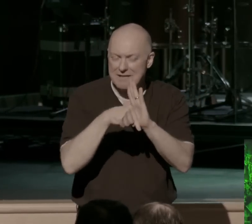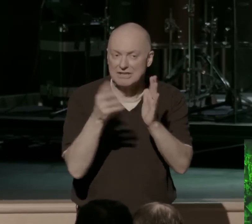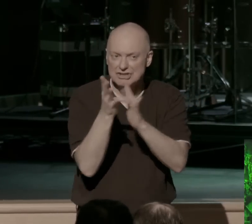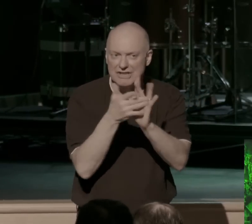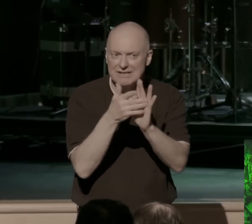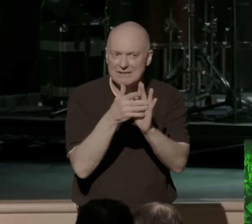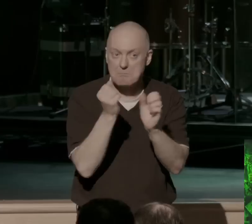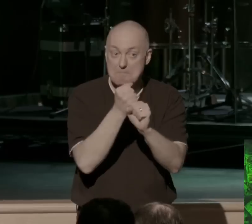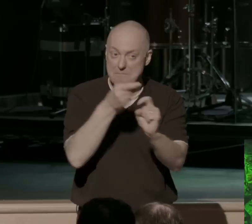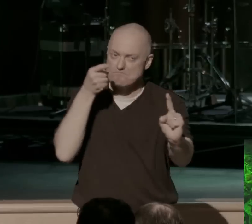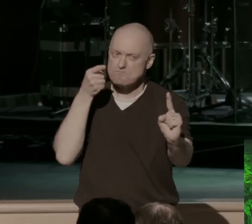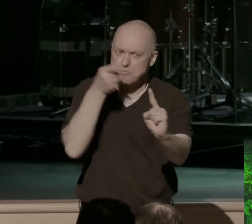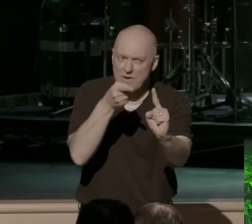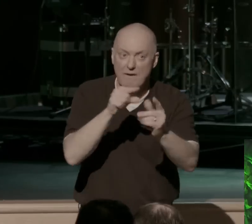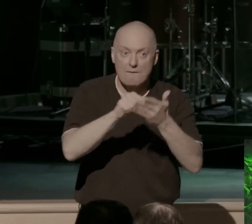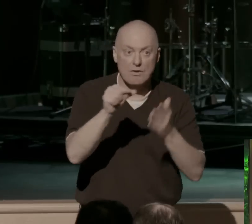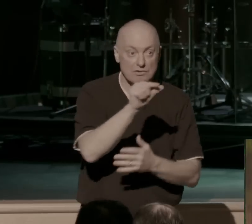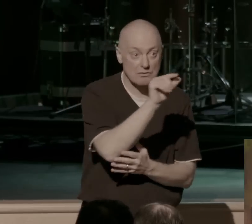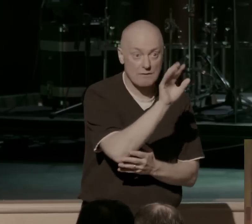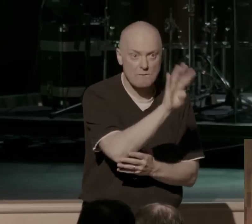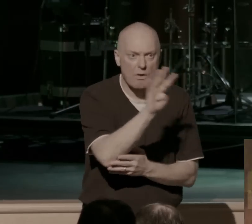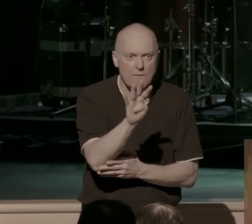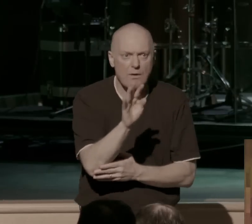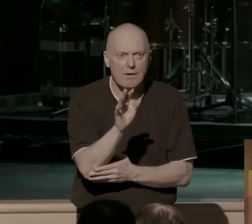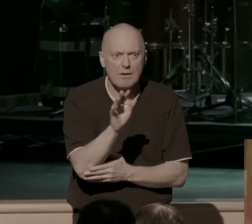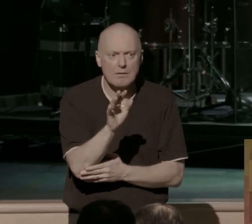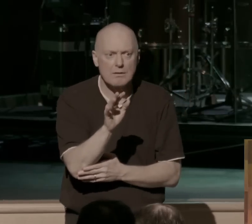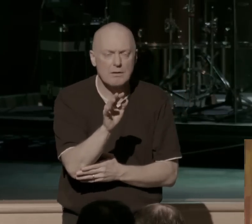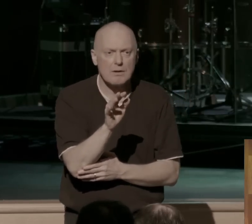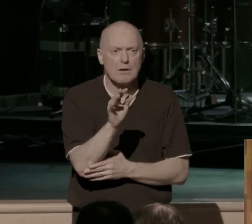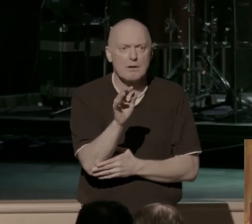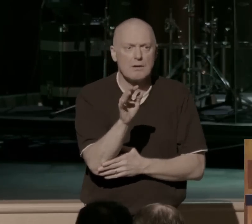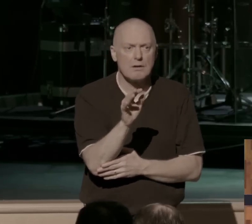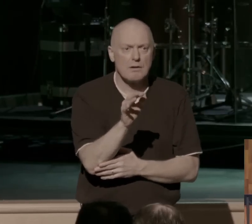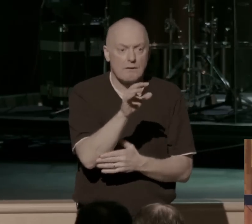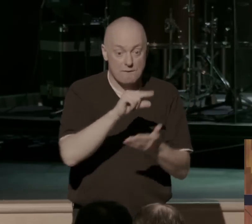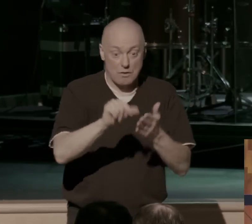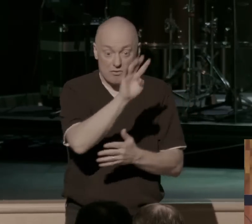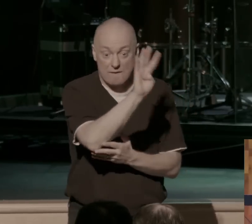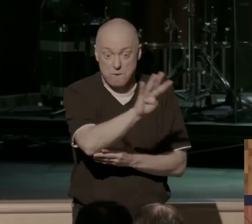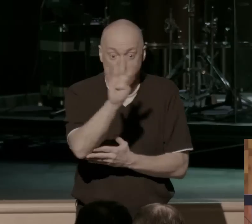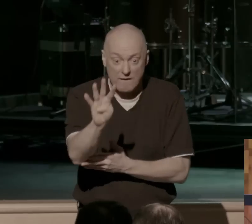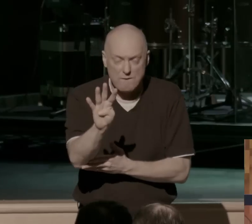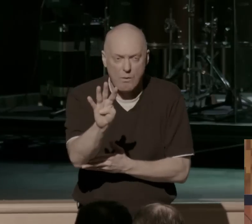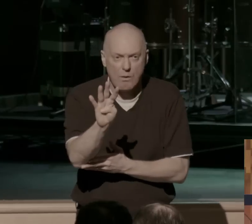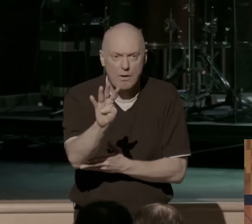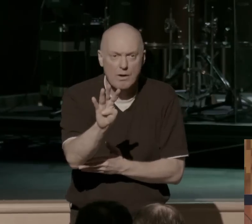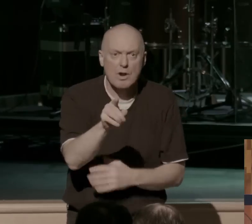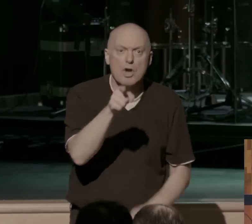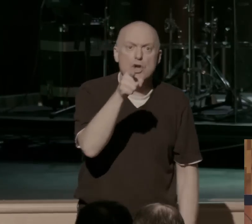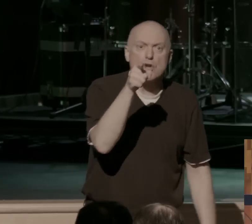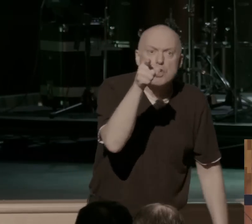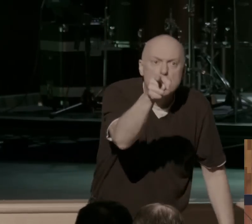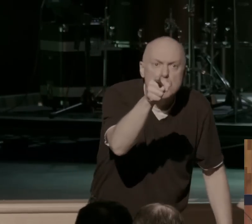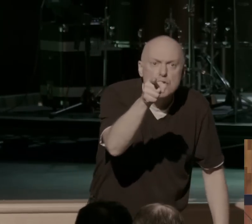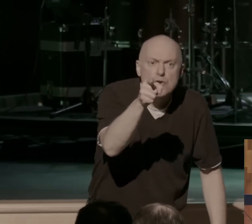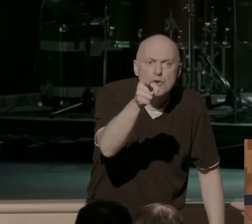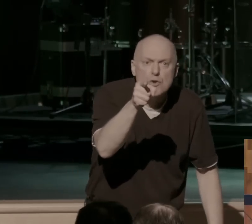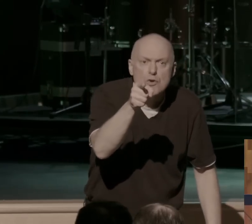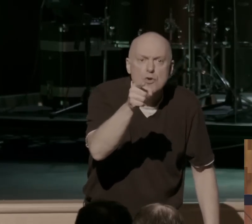make his point, look at verse 44, what he says. And these people who say, we're in, we believe, look at verse 44, you're of your father,